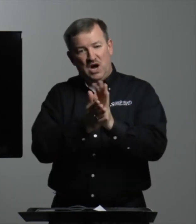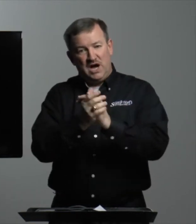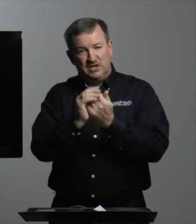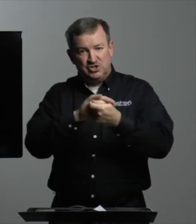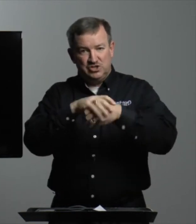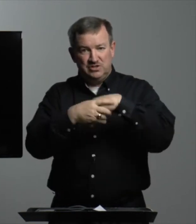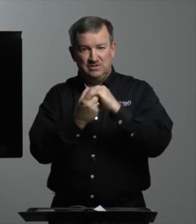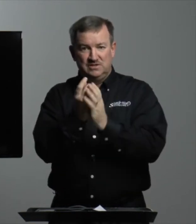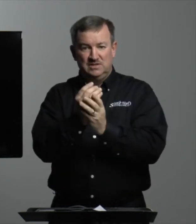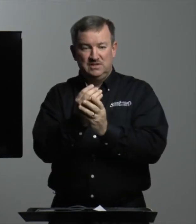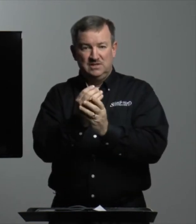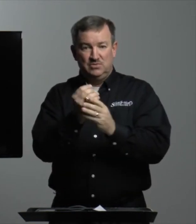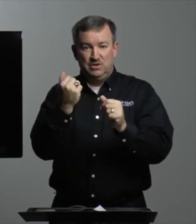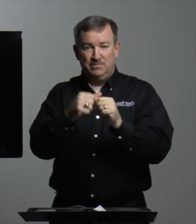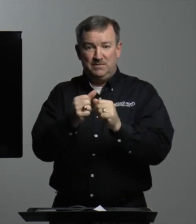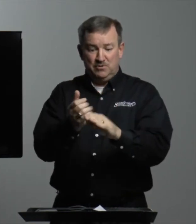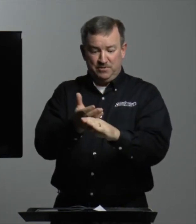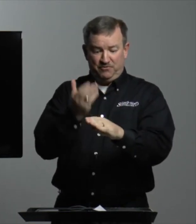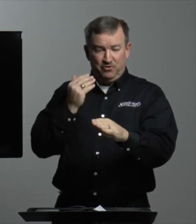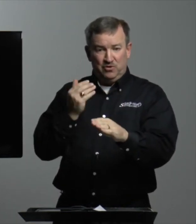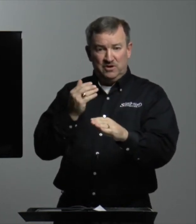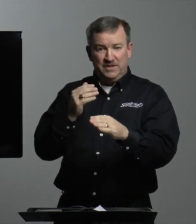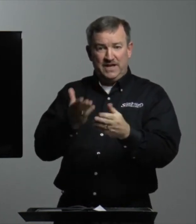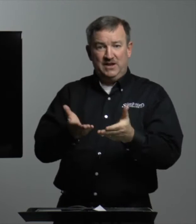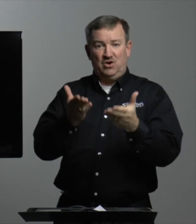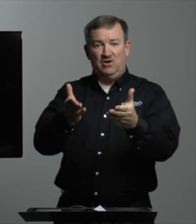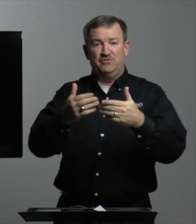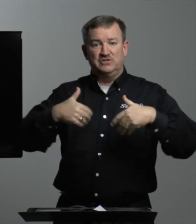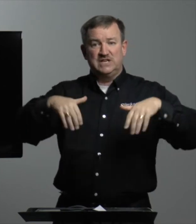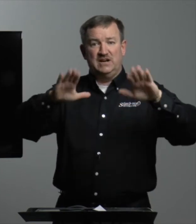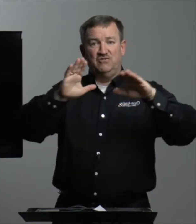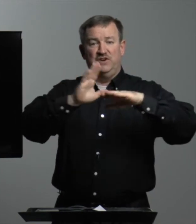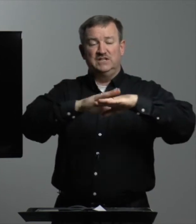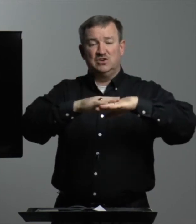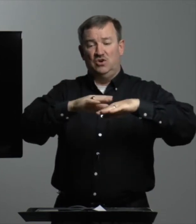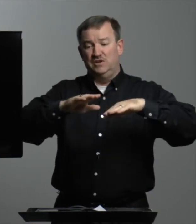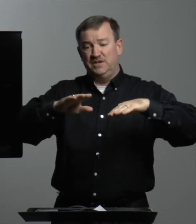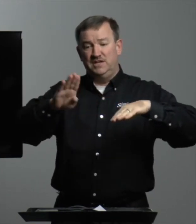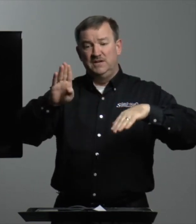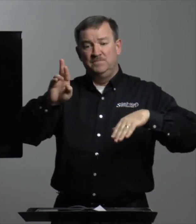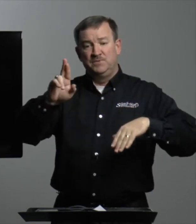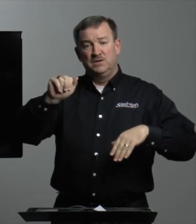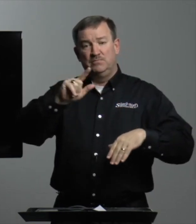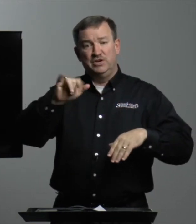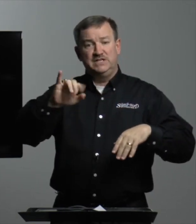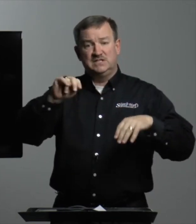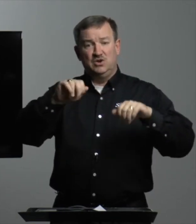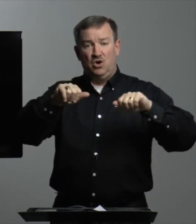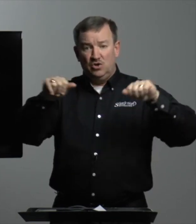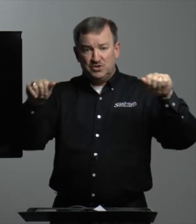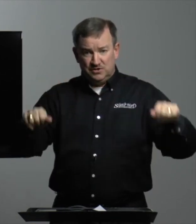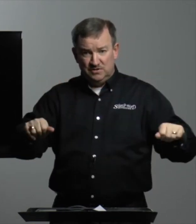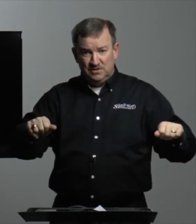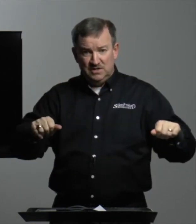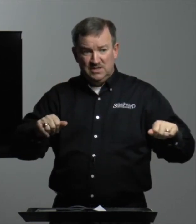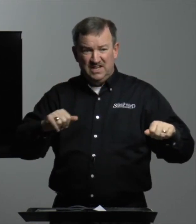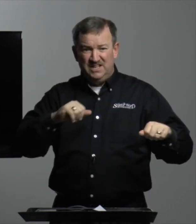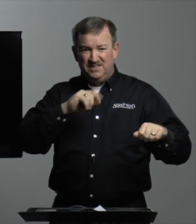wash. Remember, before they had offered sacrifice on the brazen altar and